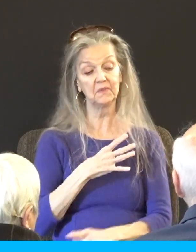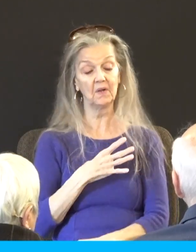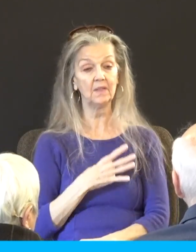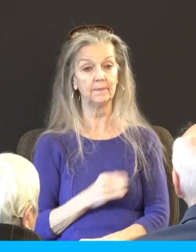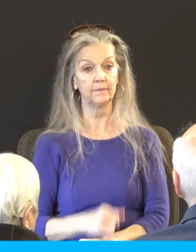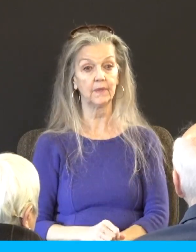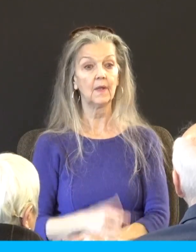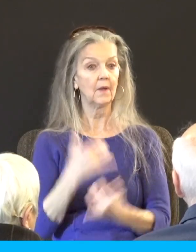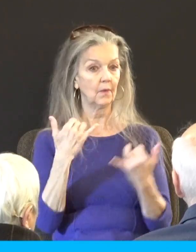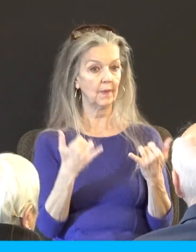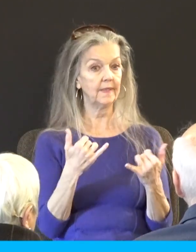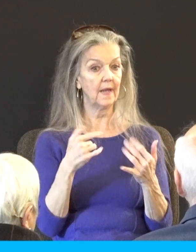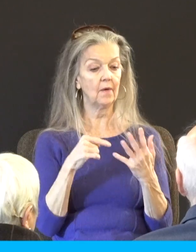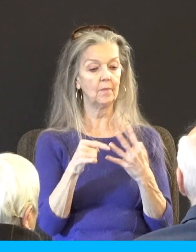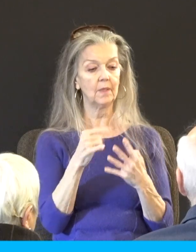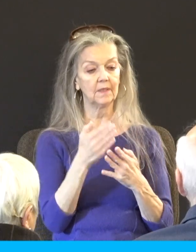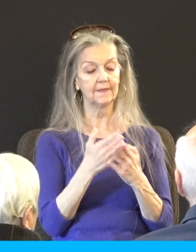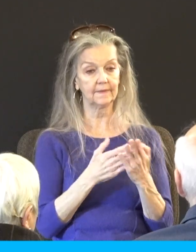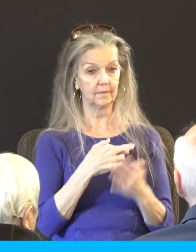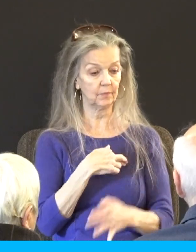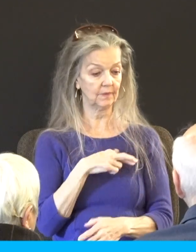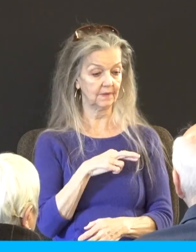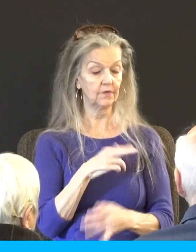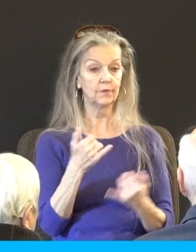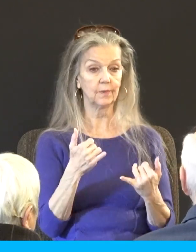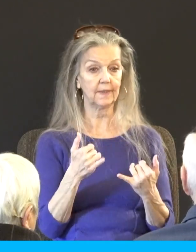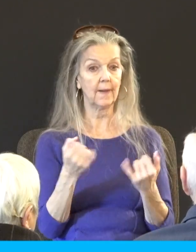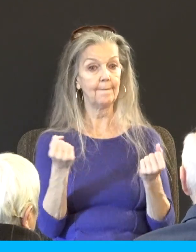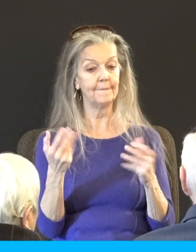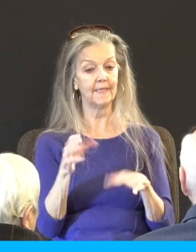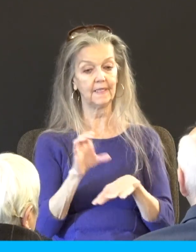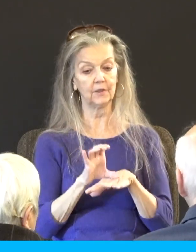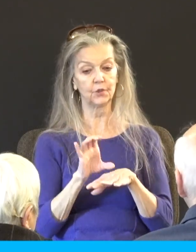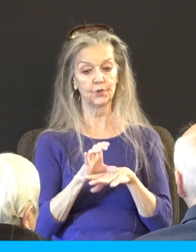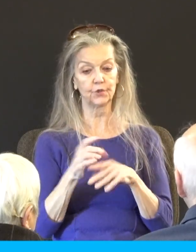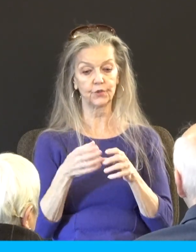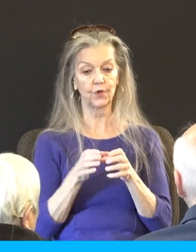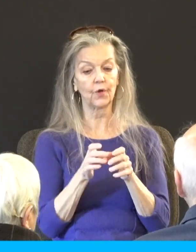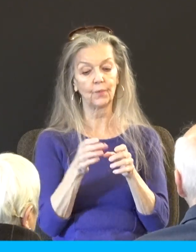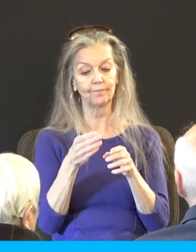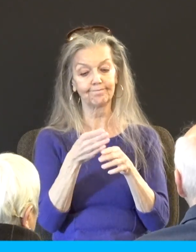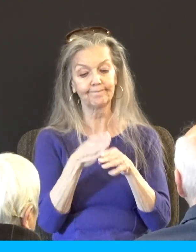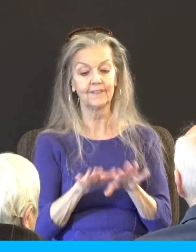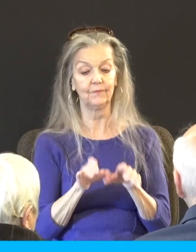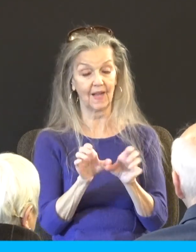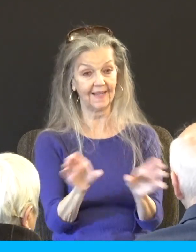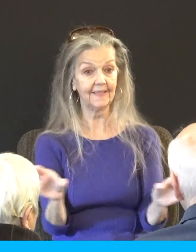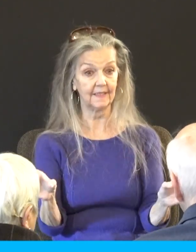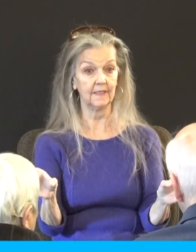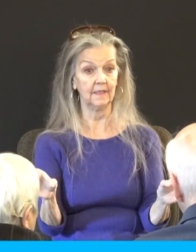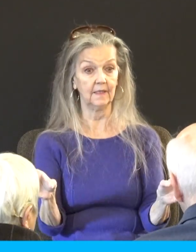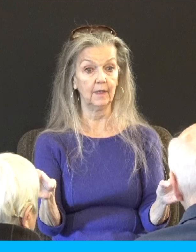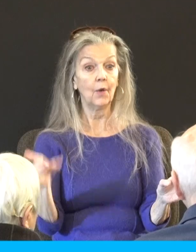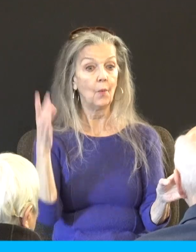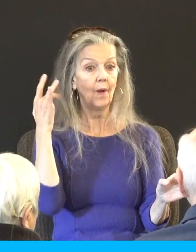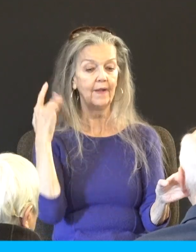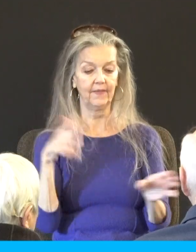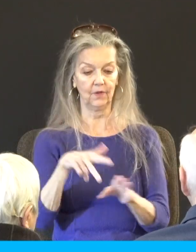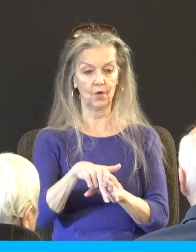among some denominations many churches now leaving some different denominations because they have decided to compromise on the fact